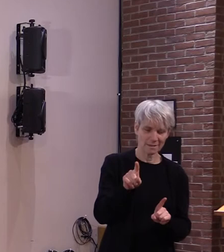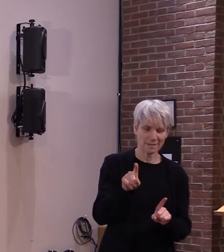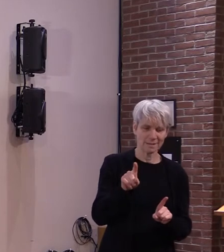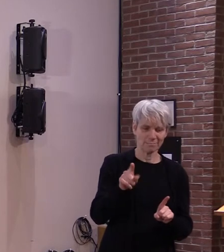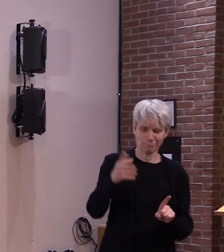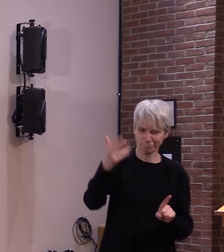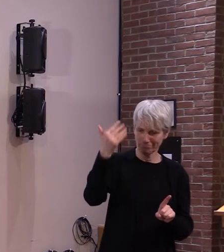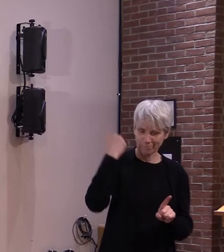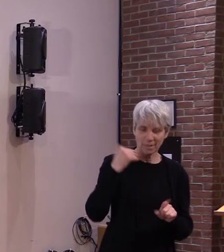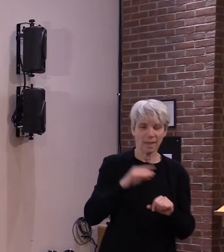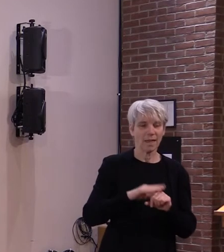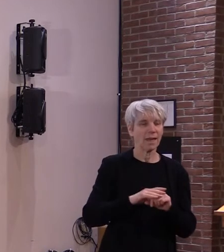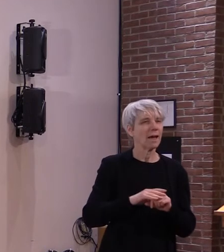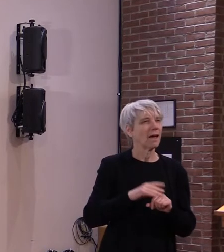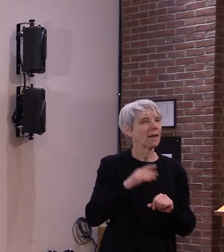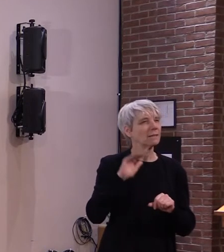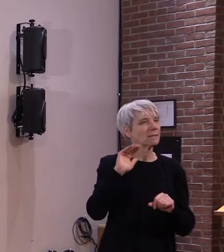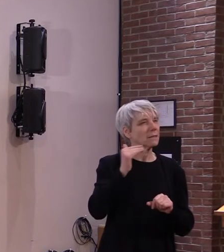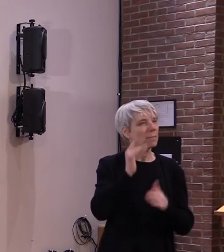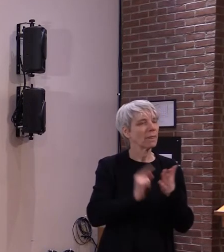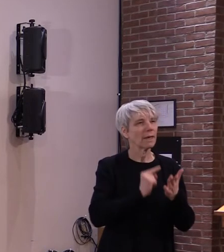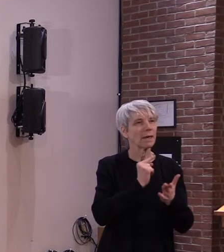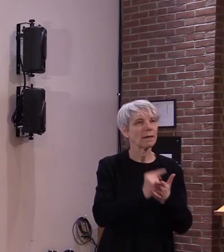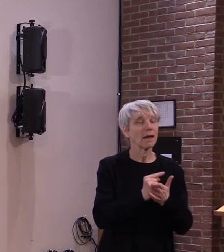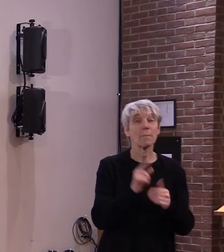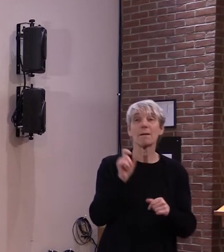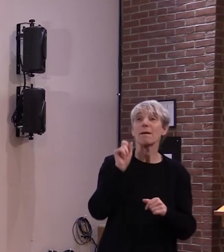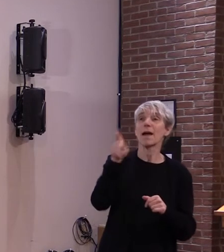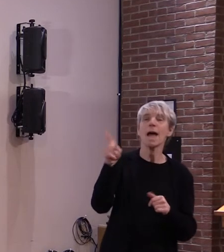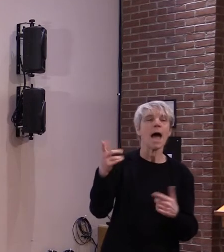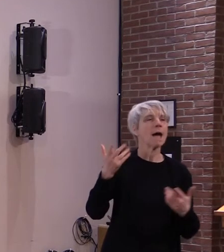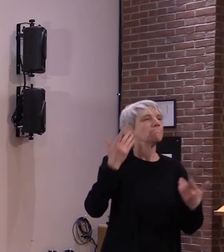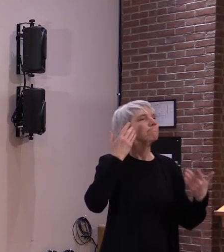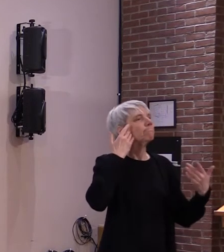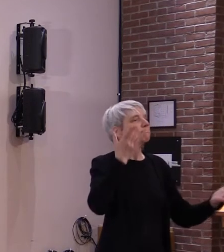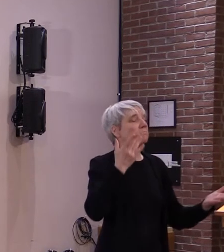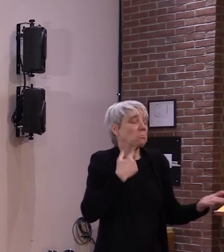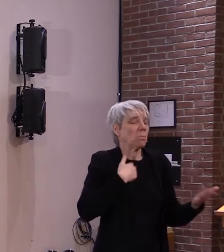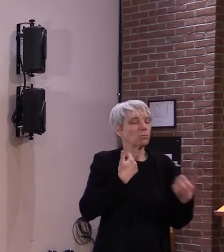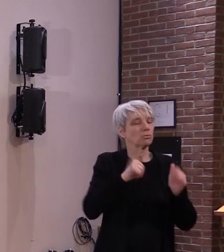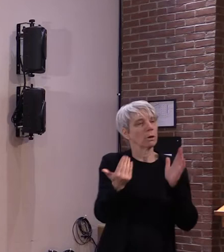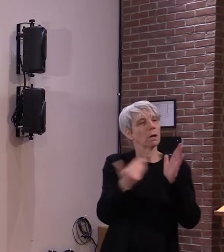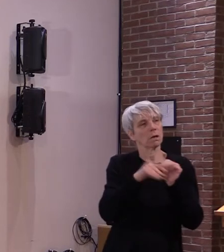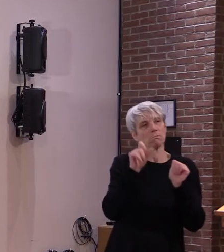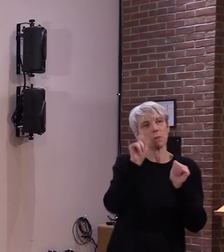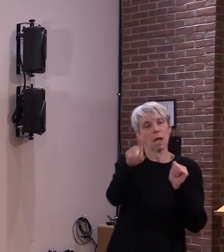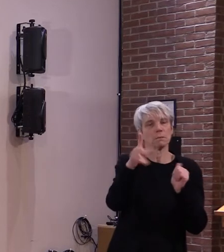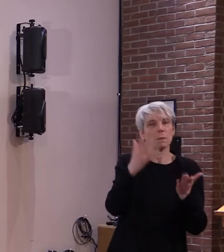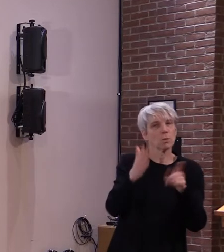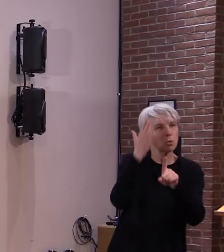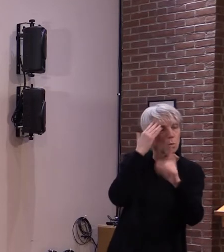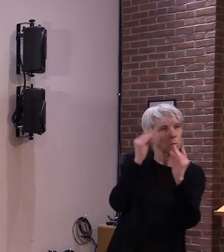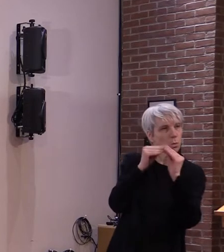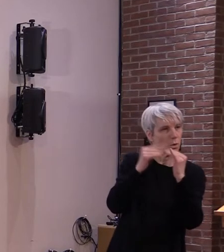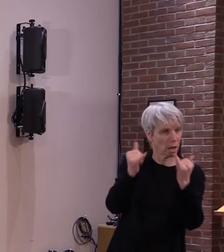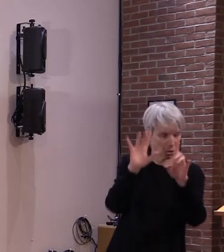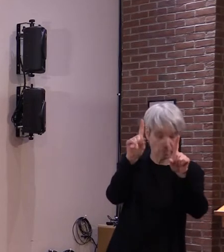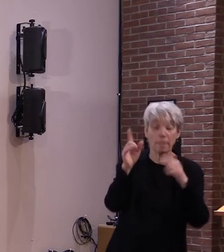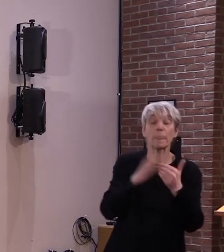be sufficient information to provide an answer but um is there any